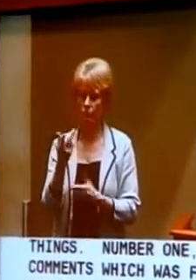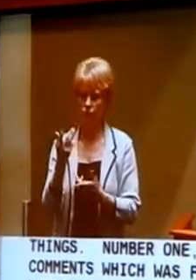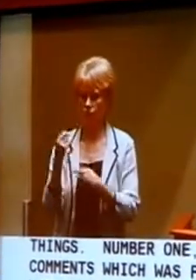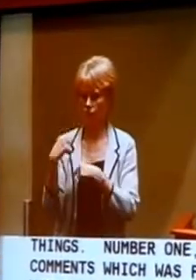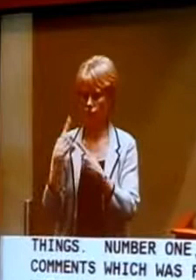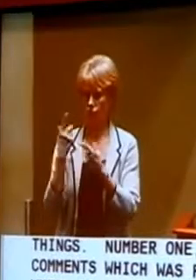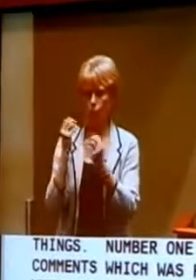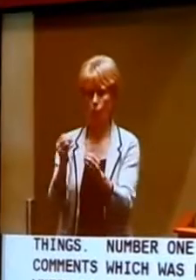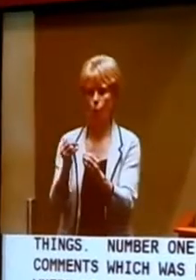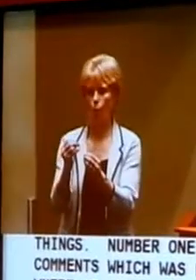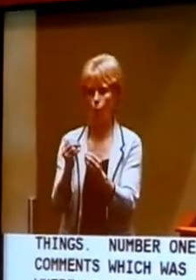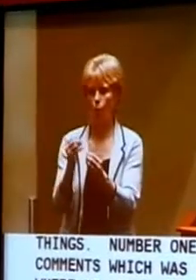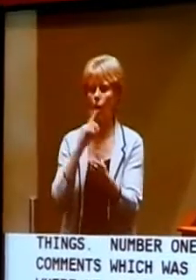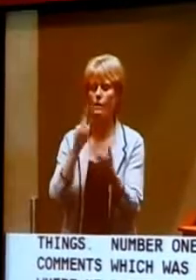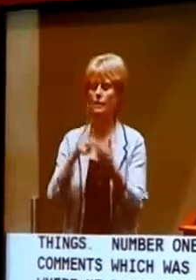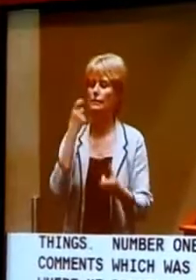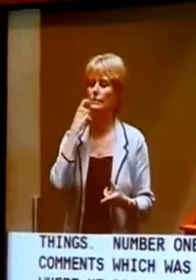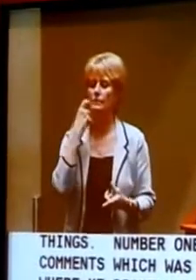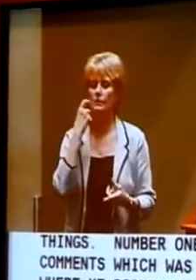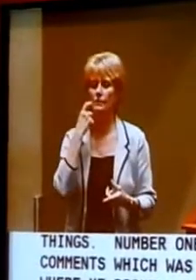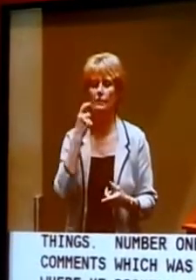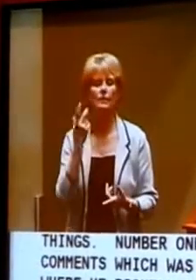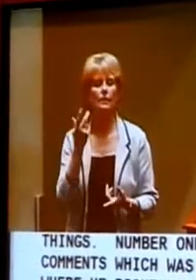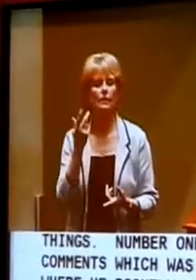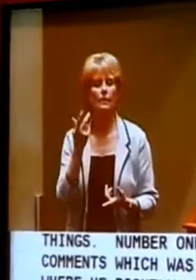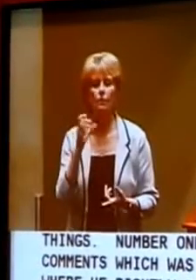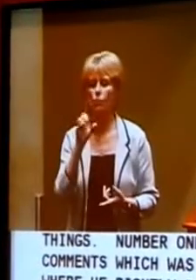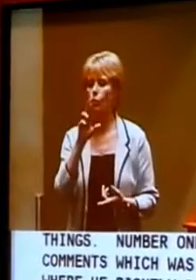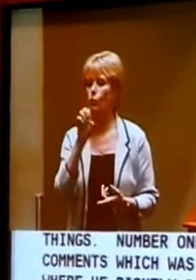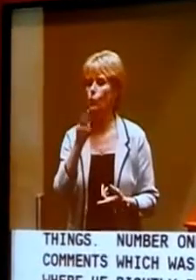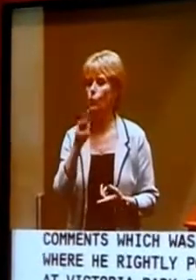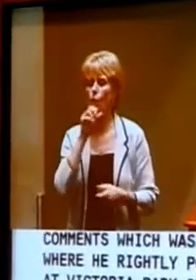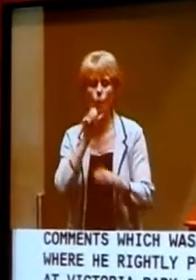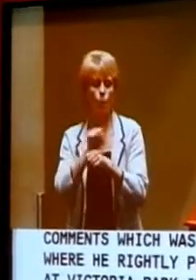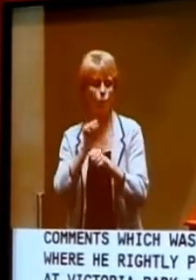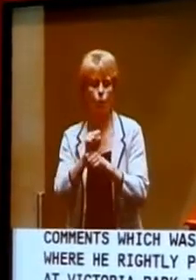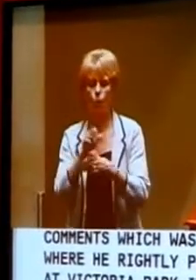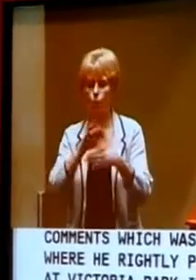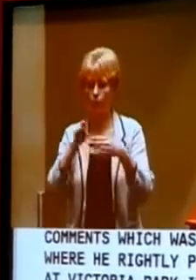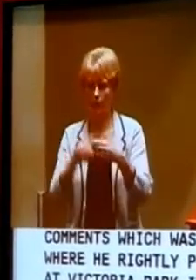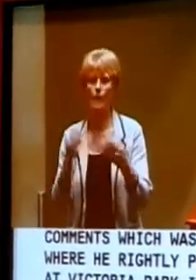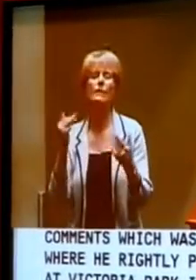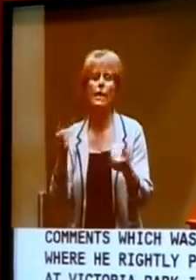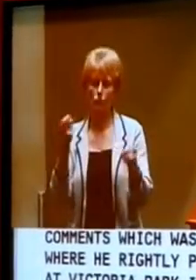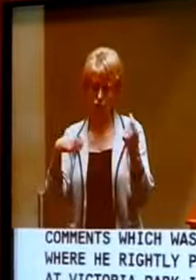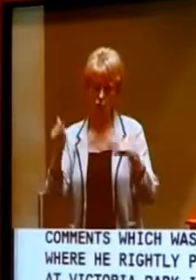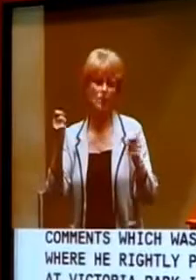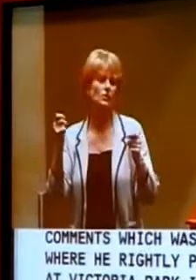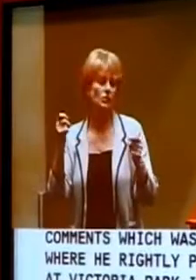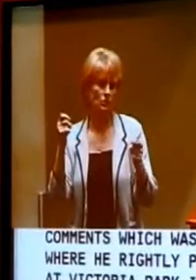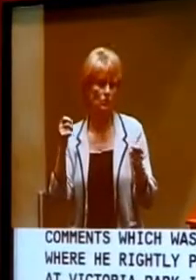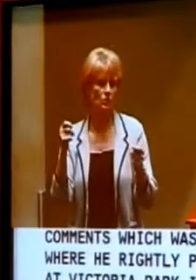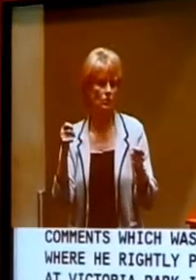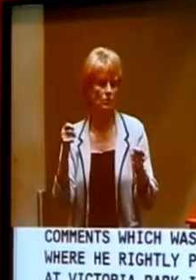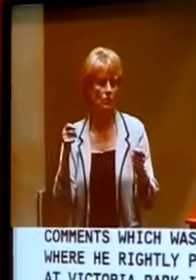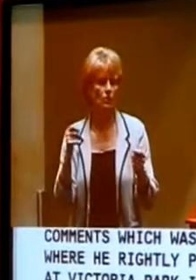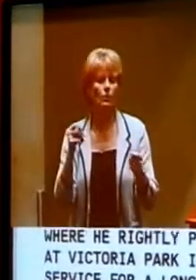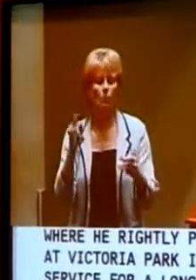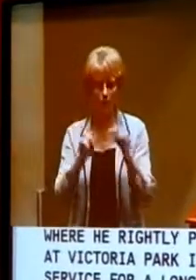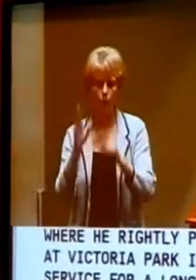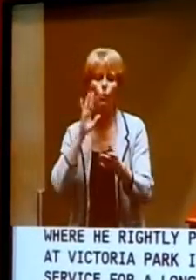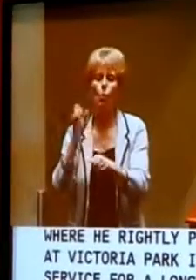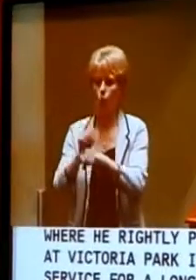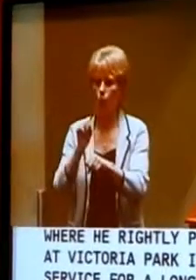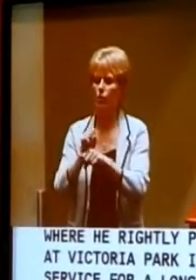time. Until recently, crews didn't work weekends. We are now changing that. So the crews will be